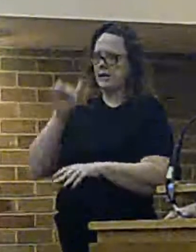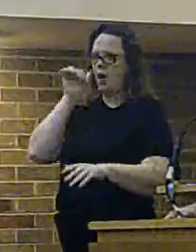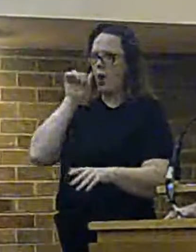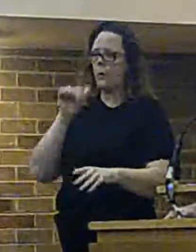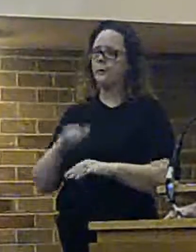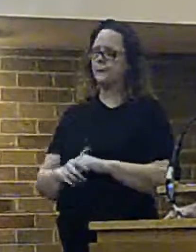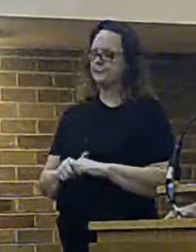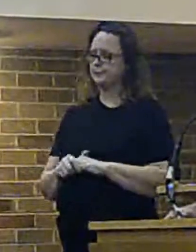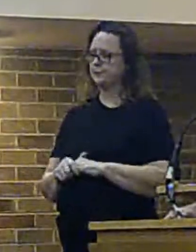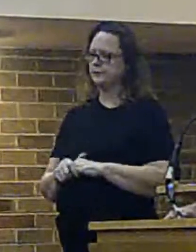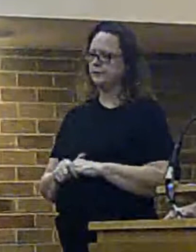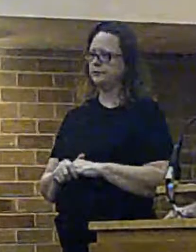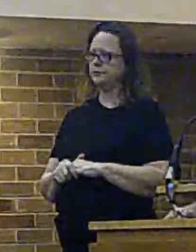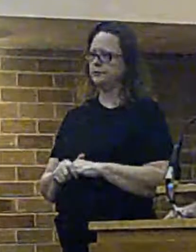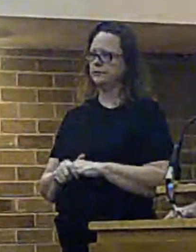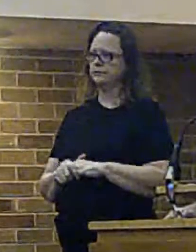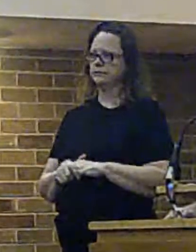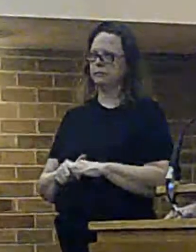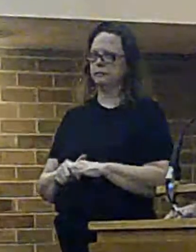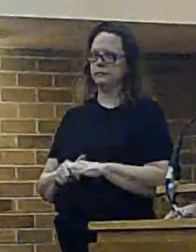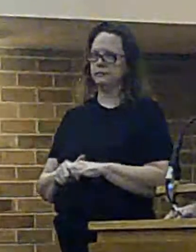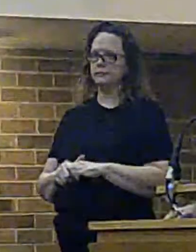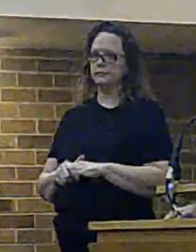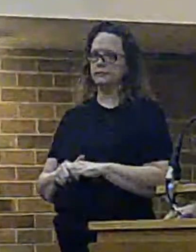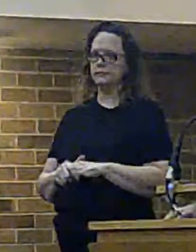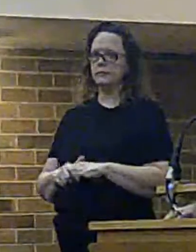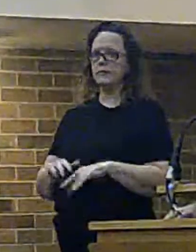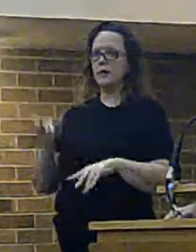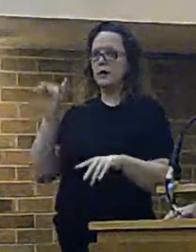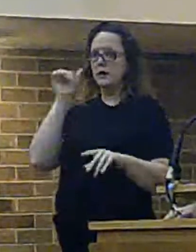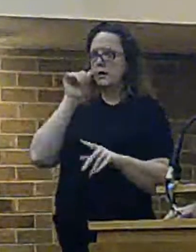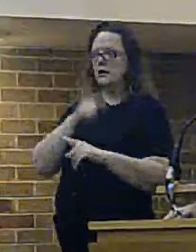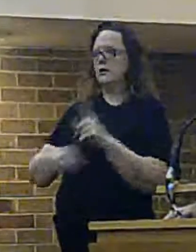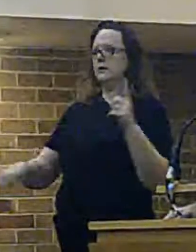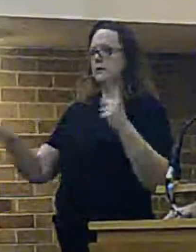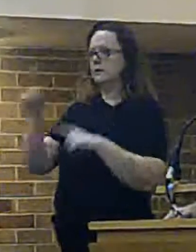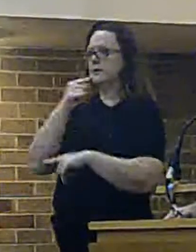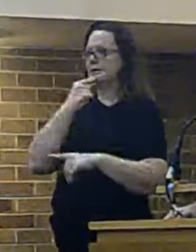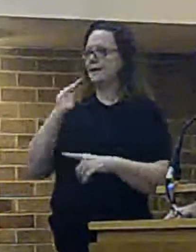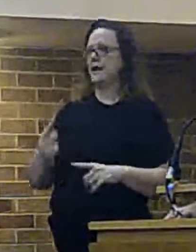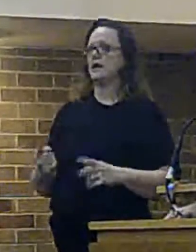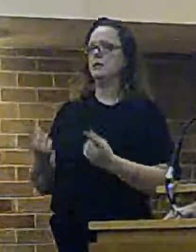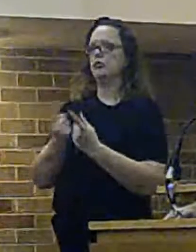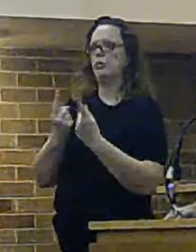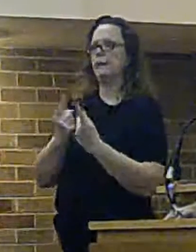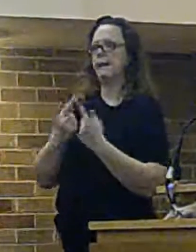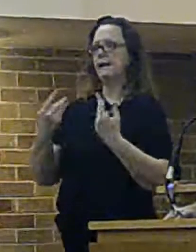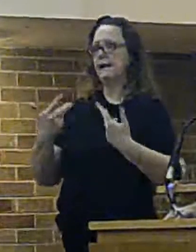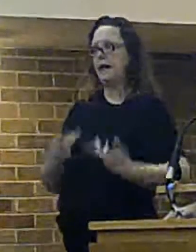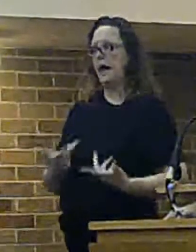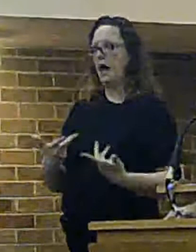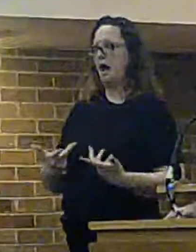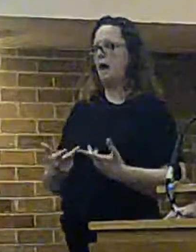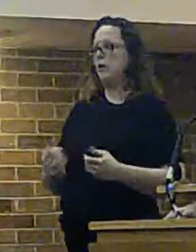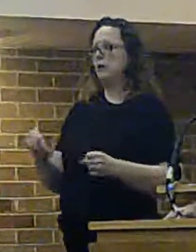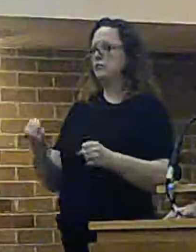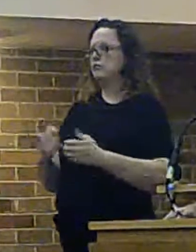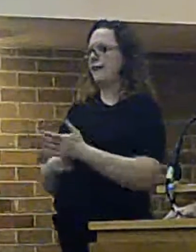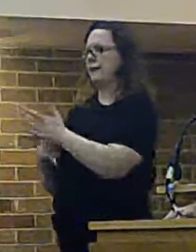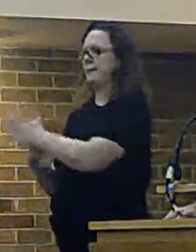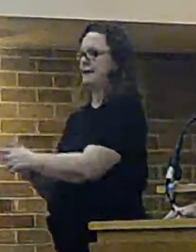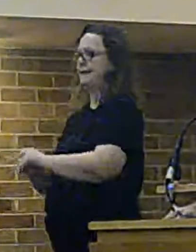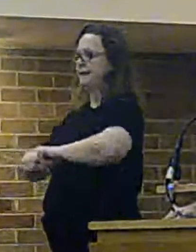said, I'm sure none of you would want me to stand here and say one thing to you now, to do something completely different